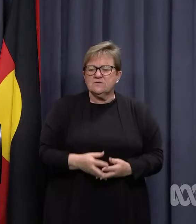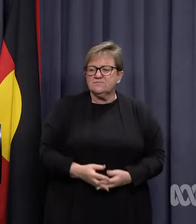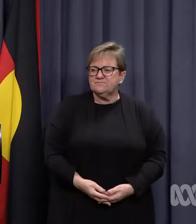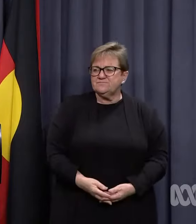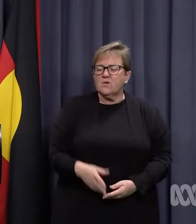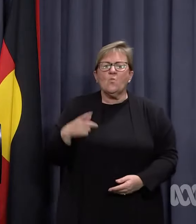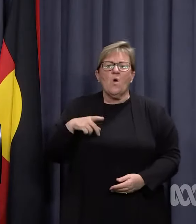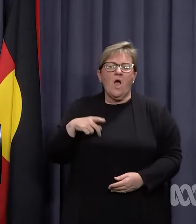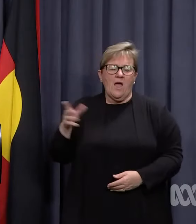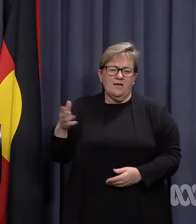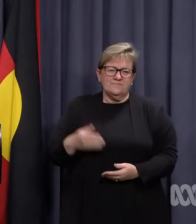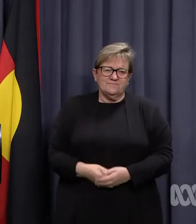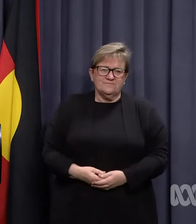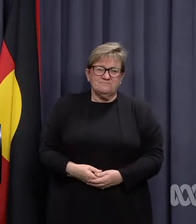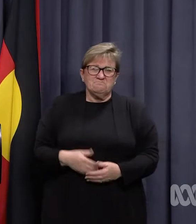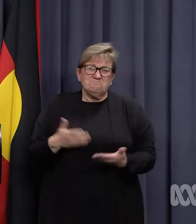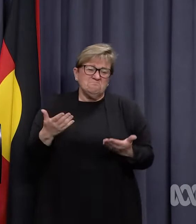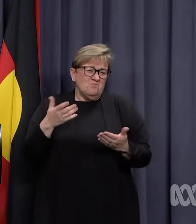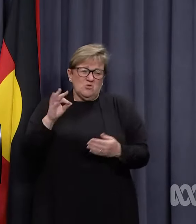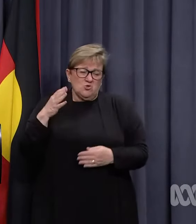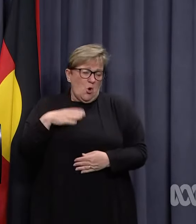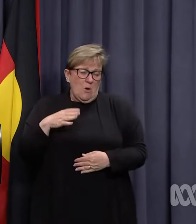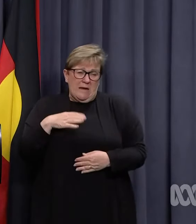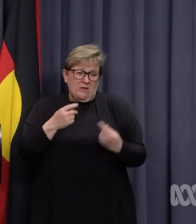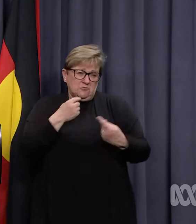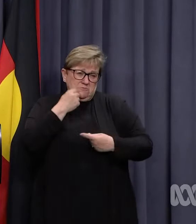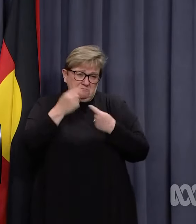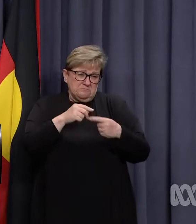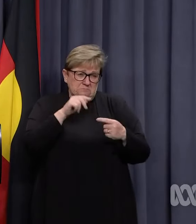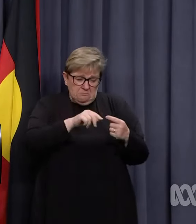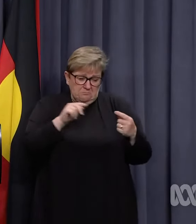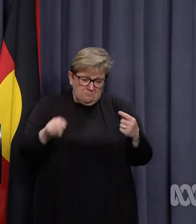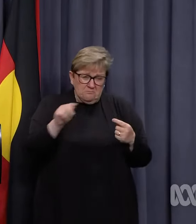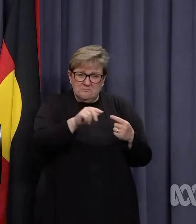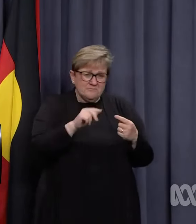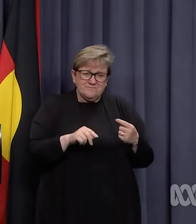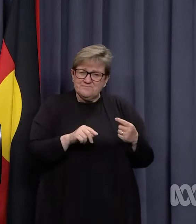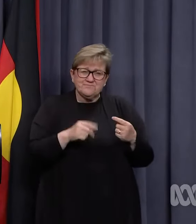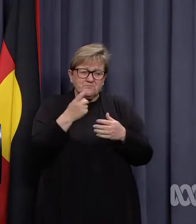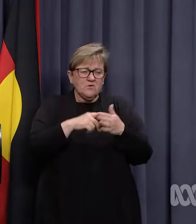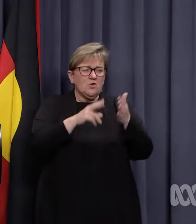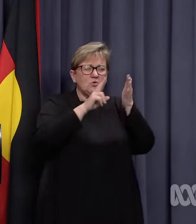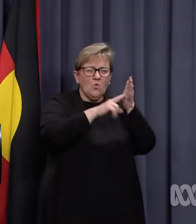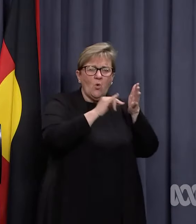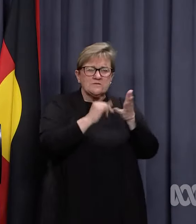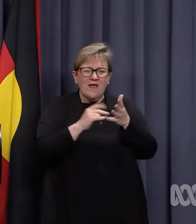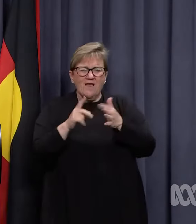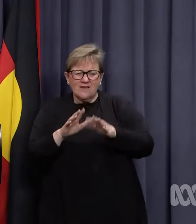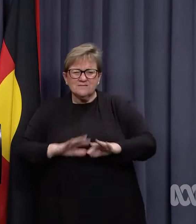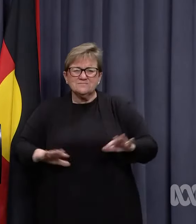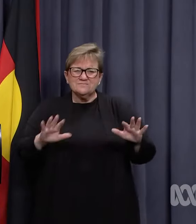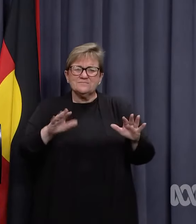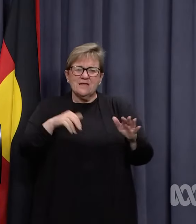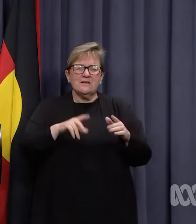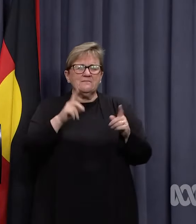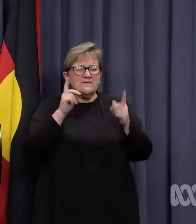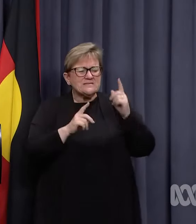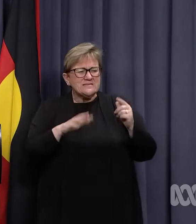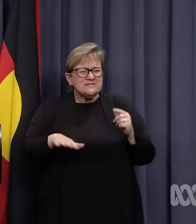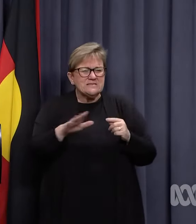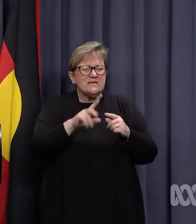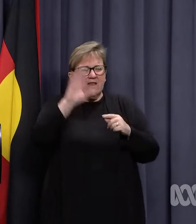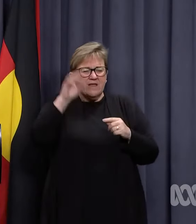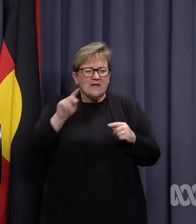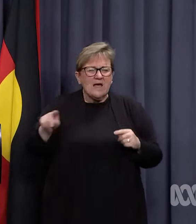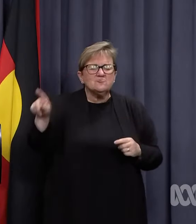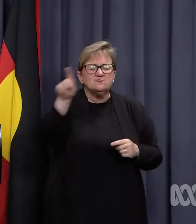Why is that? I'm not sure that it's necessary in Western Australia and we are doing it certainly in the metropolitan area and by